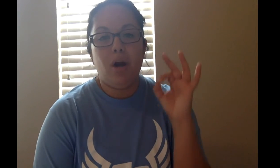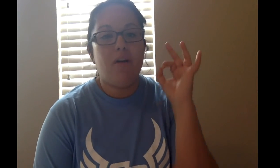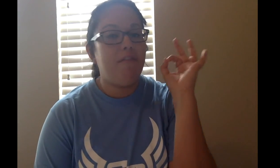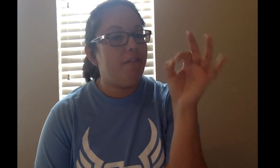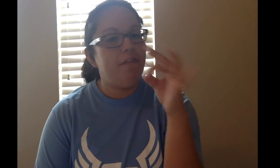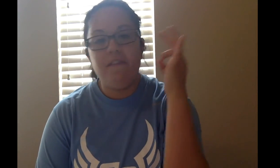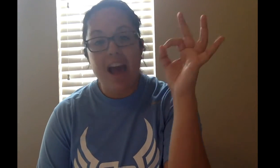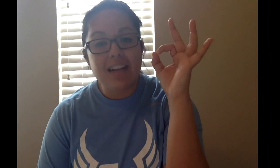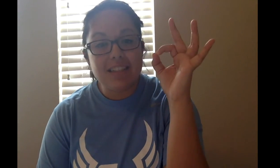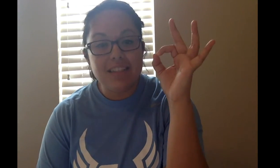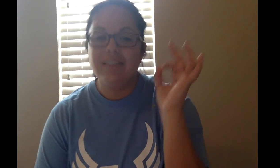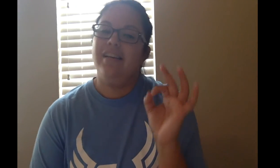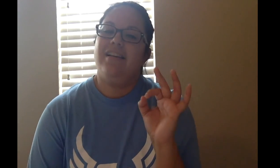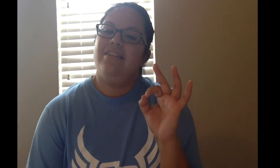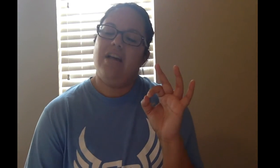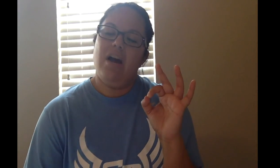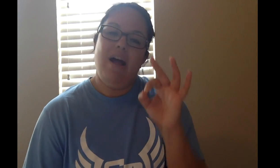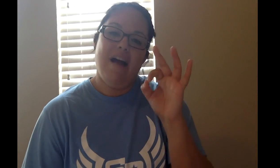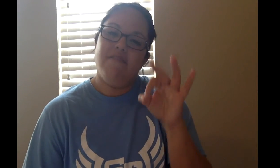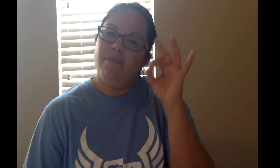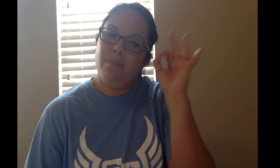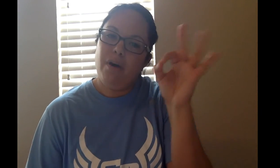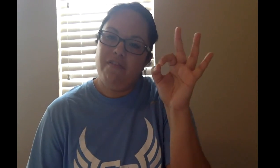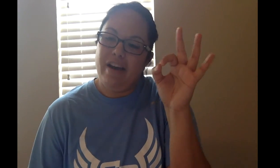perfect. So F, perfect.